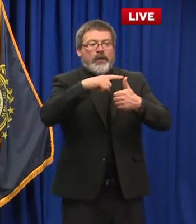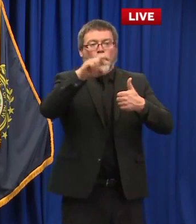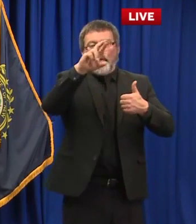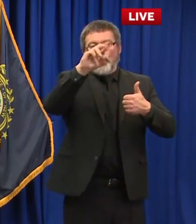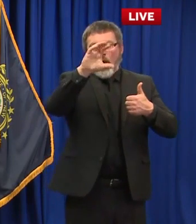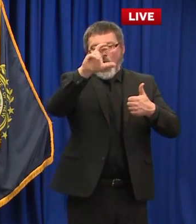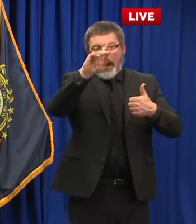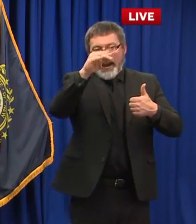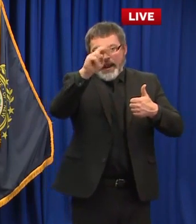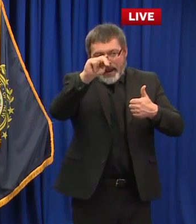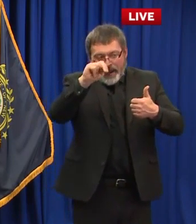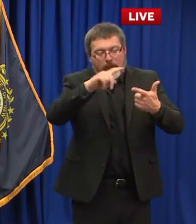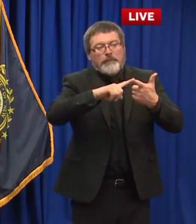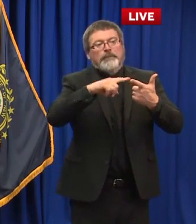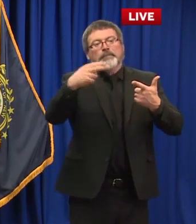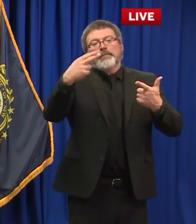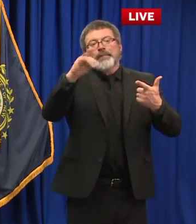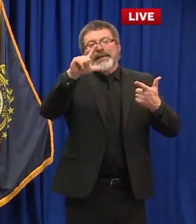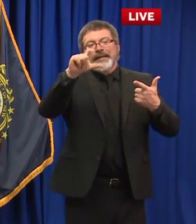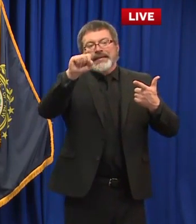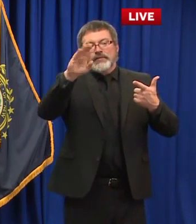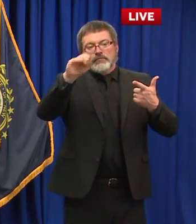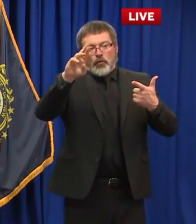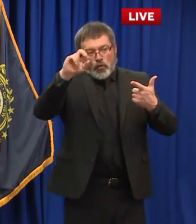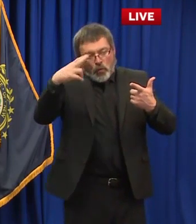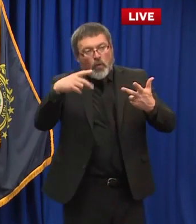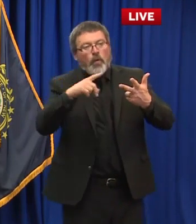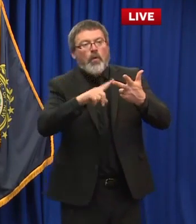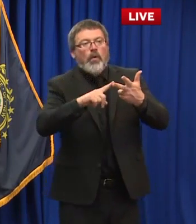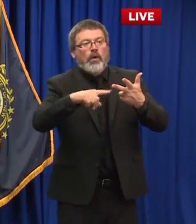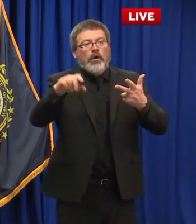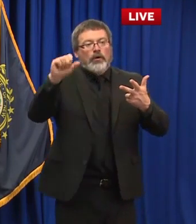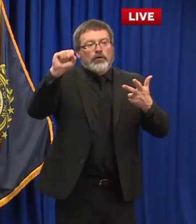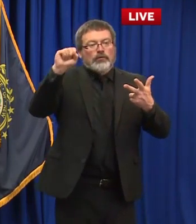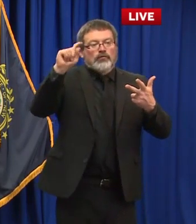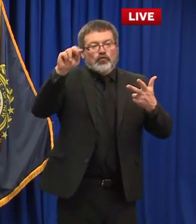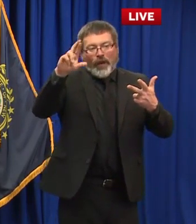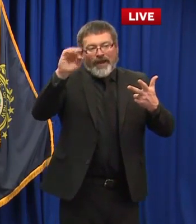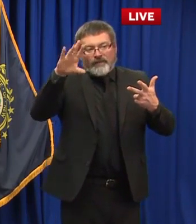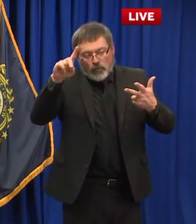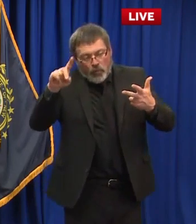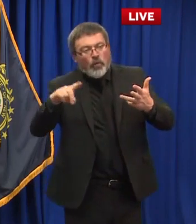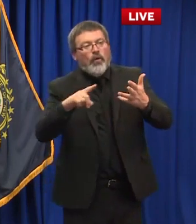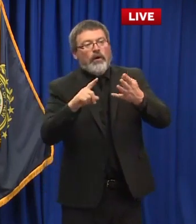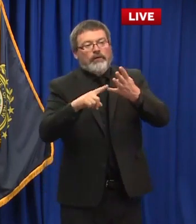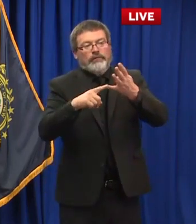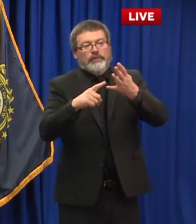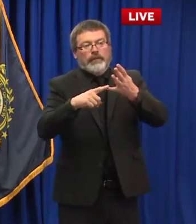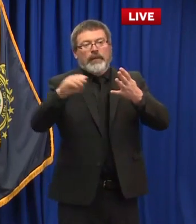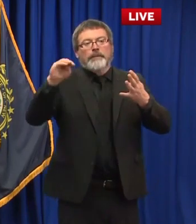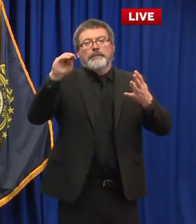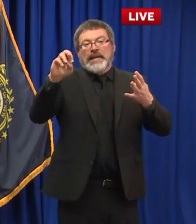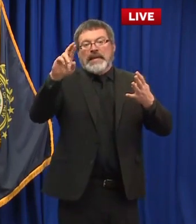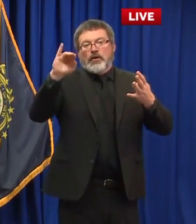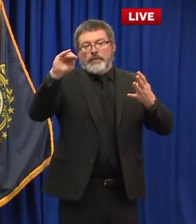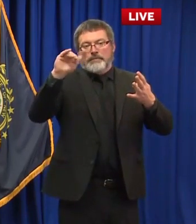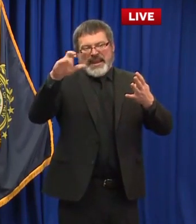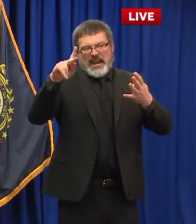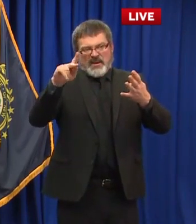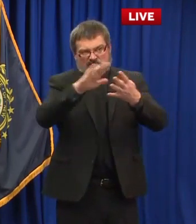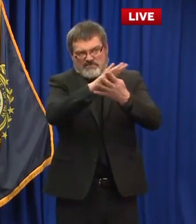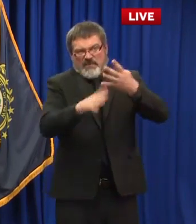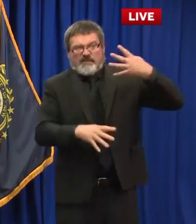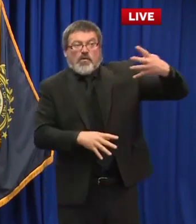Stratford and Merrimack County that's where the vast majority of COVID is for restaurants within those four counties they can now open on June